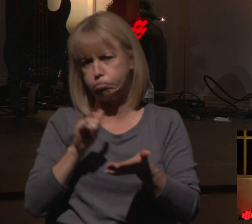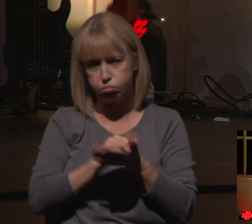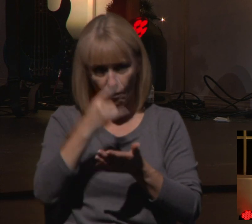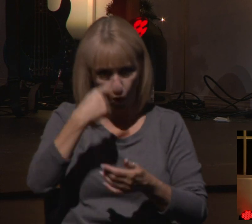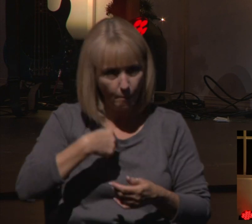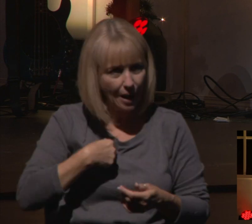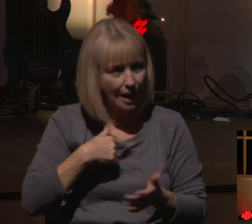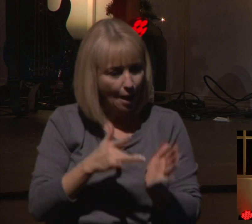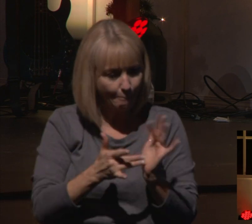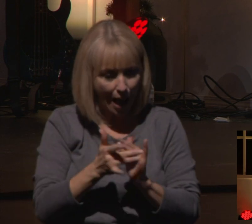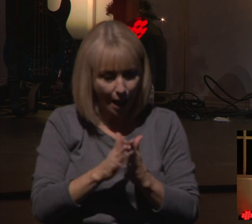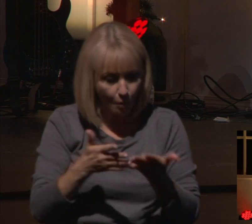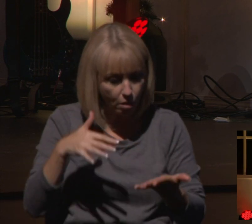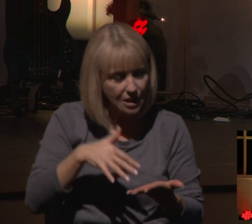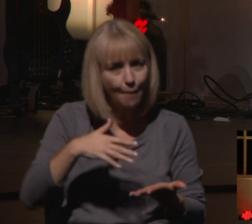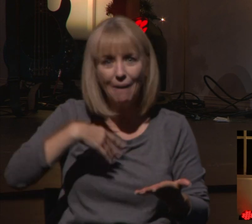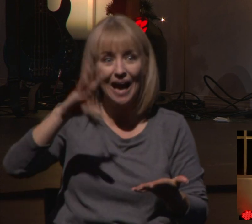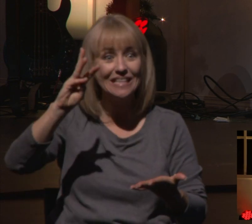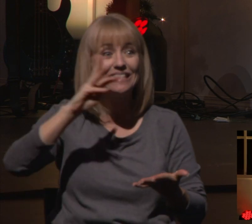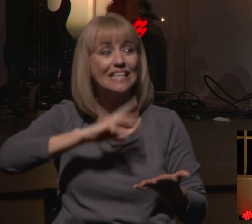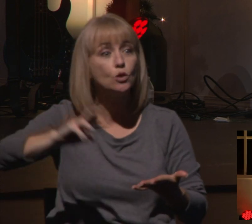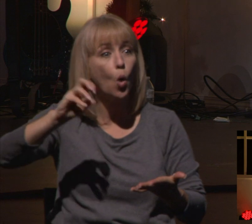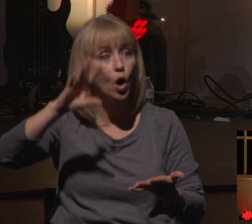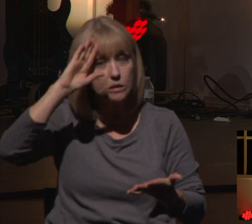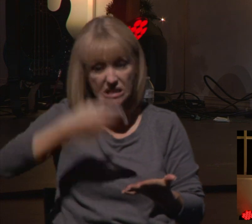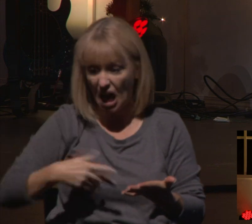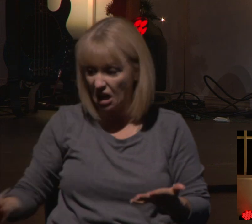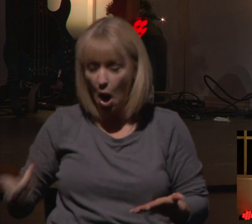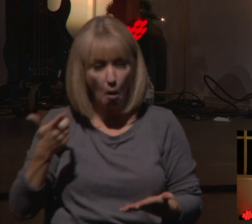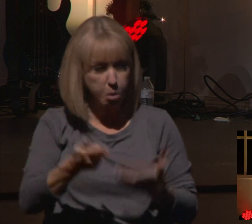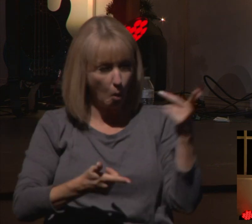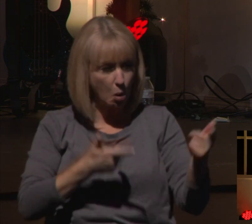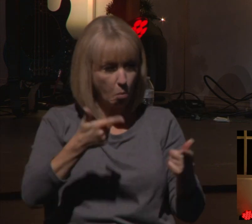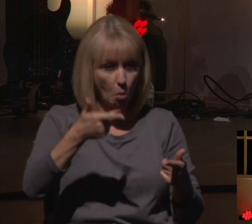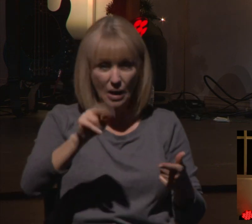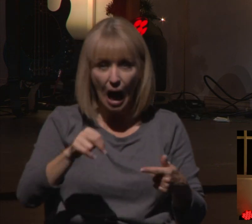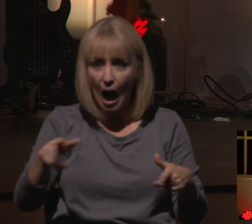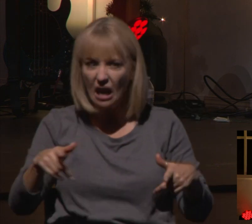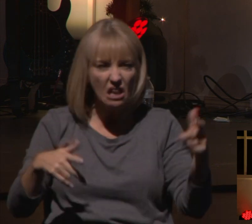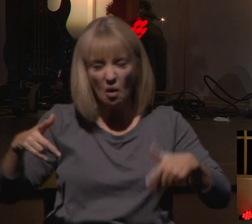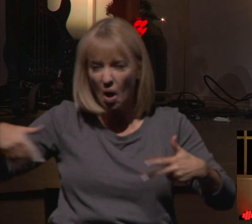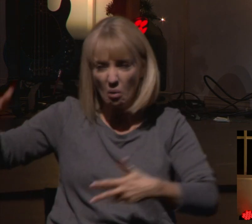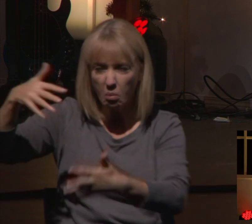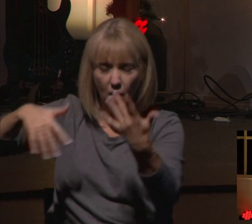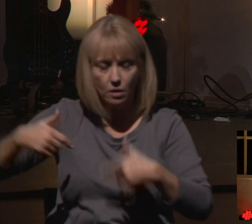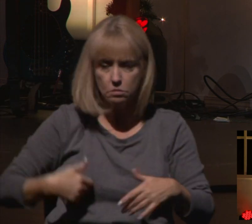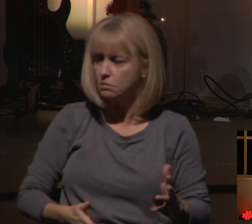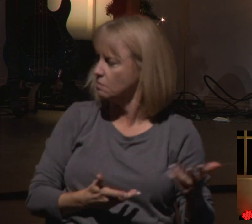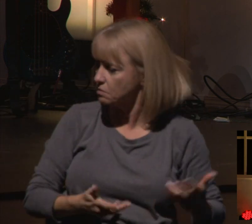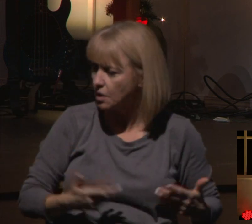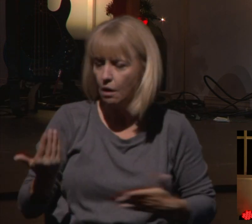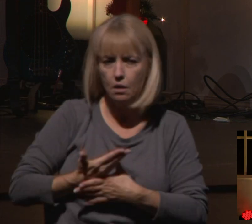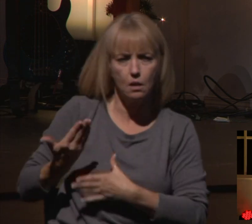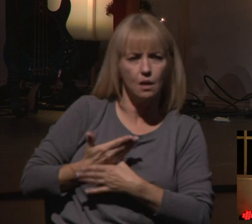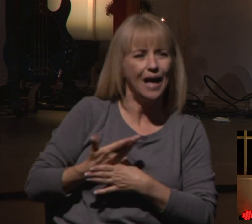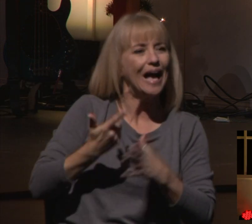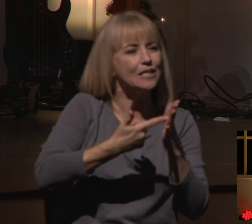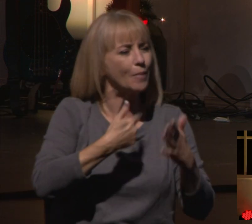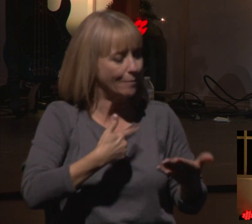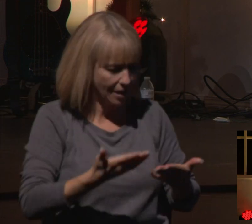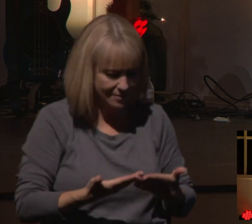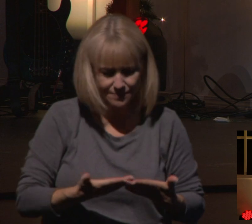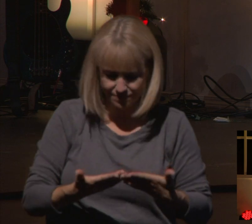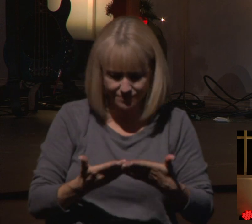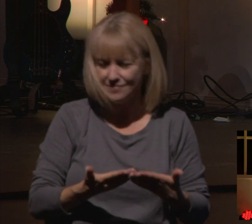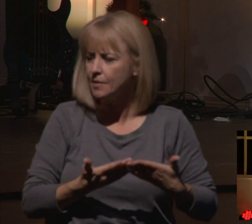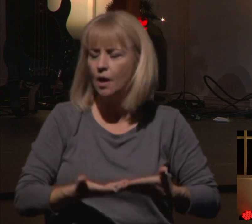God when my six-year-old son is running around shooting me with a Nerf gun. It makes it really hard to spend time with God. So I just say, you know, I'll get to it later.